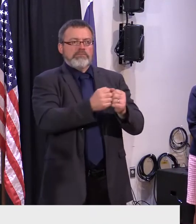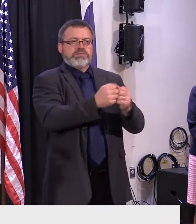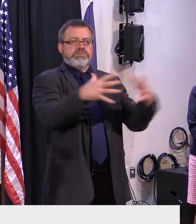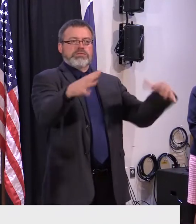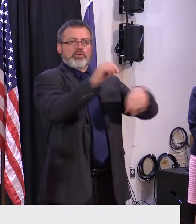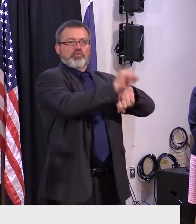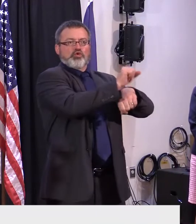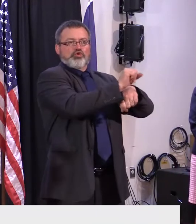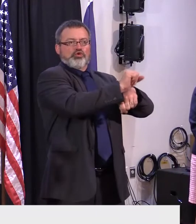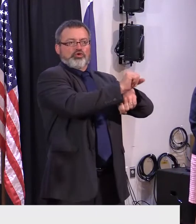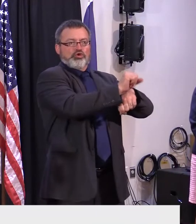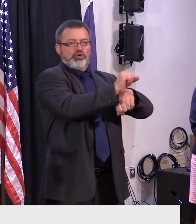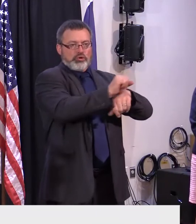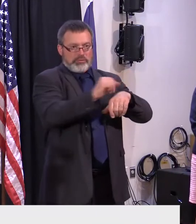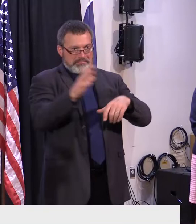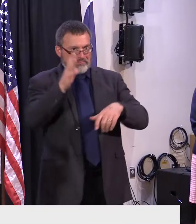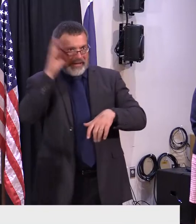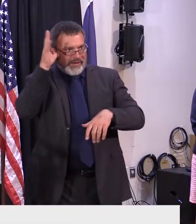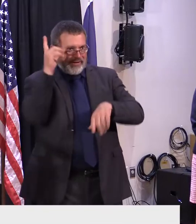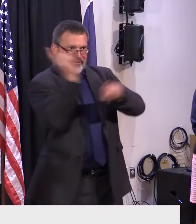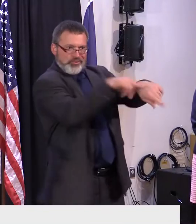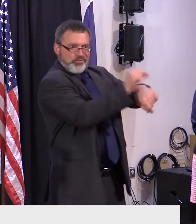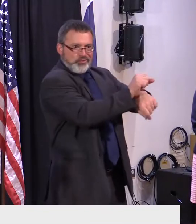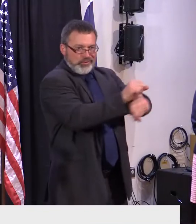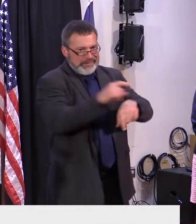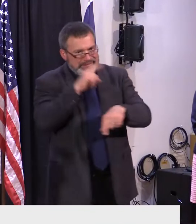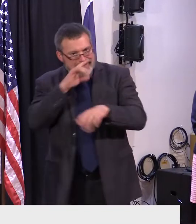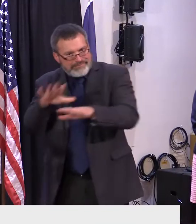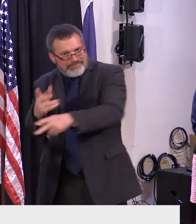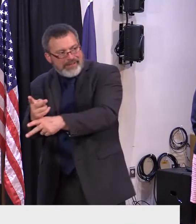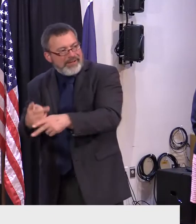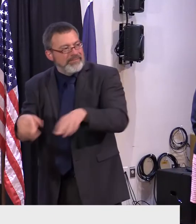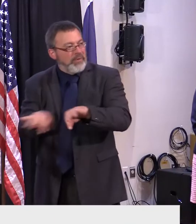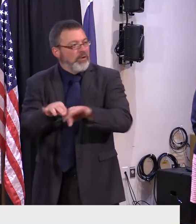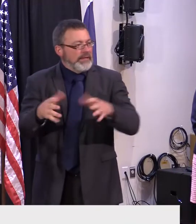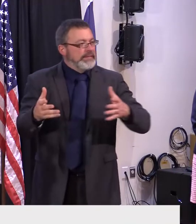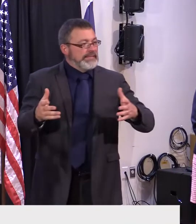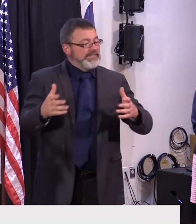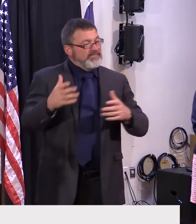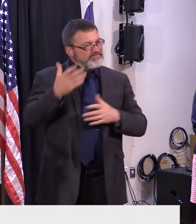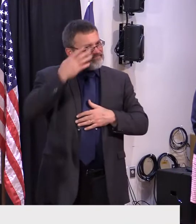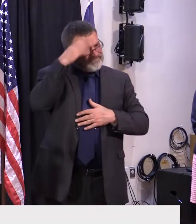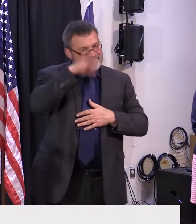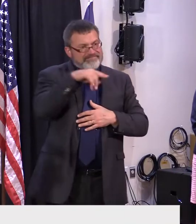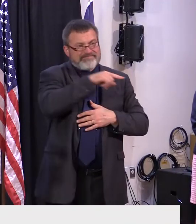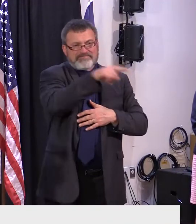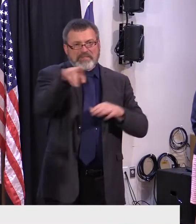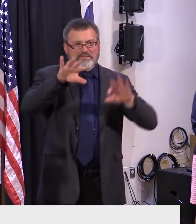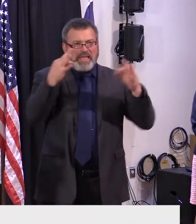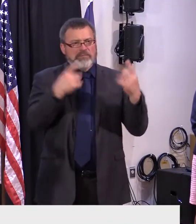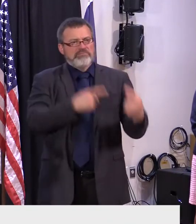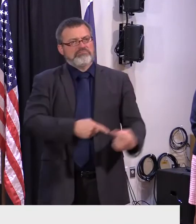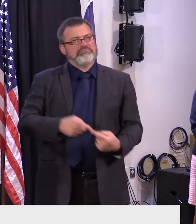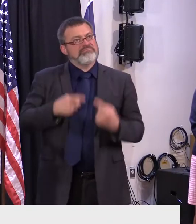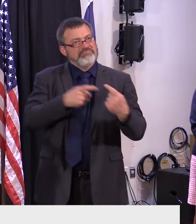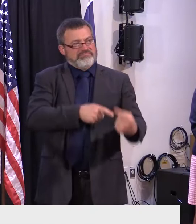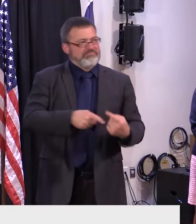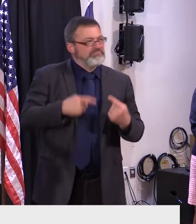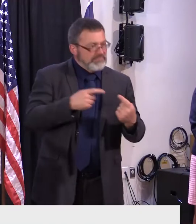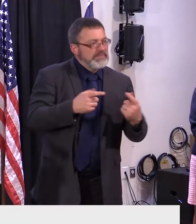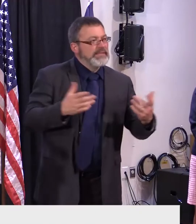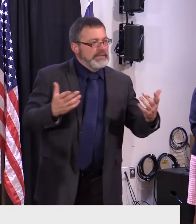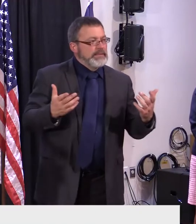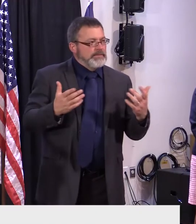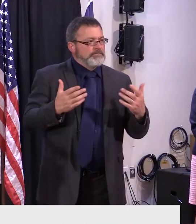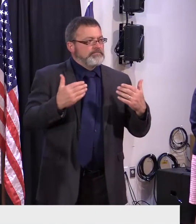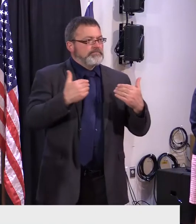struggling with for quite some time. We had a number of initiatives where we had funding sources